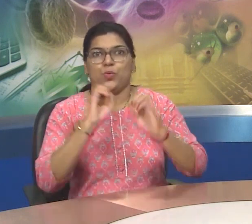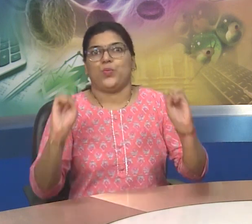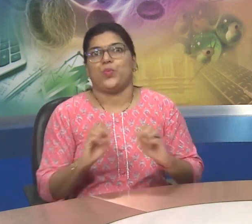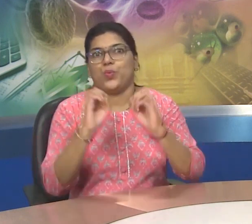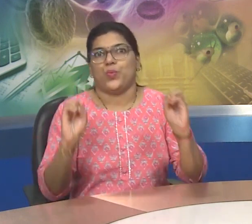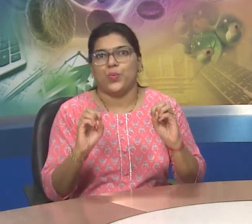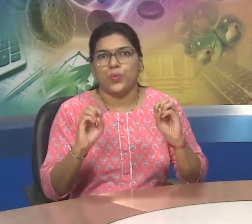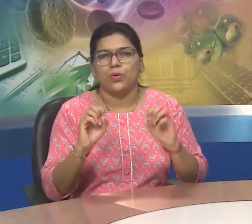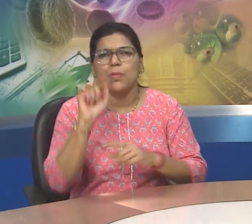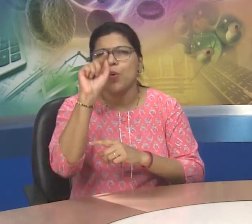component.